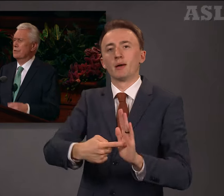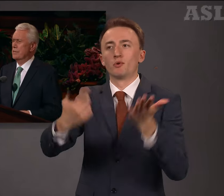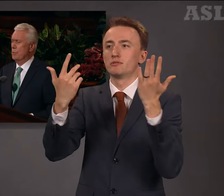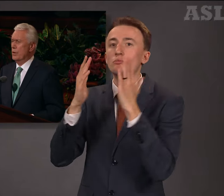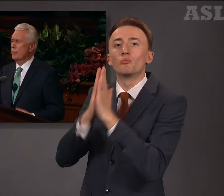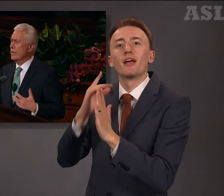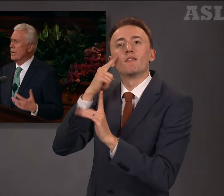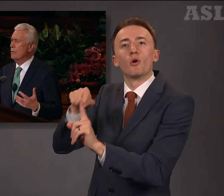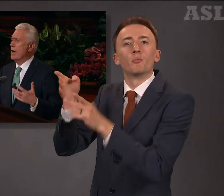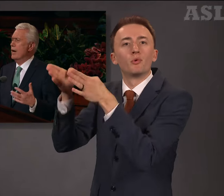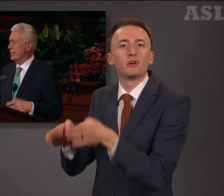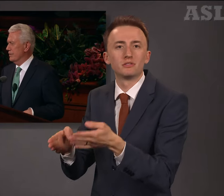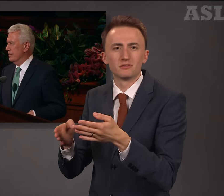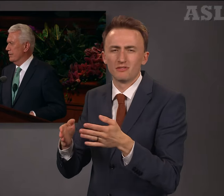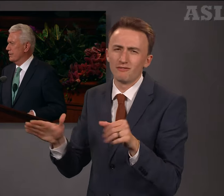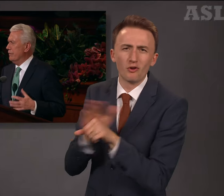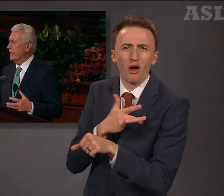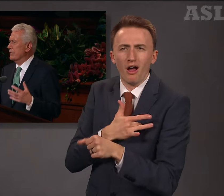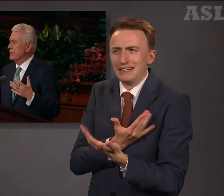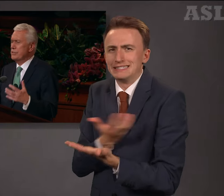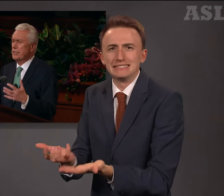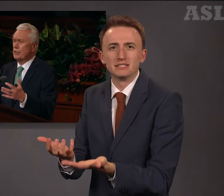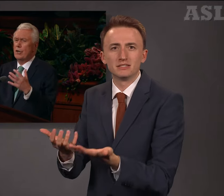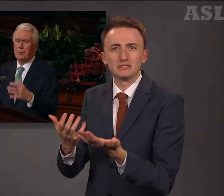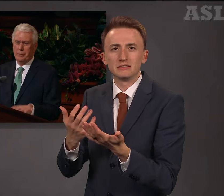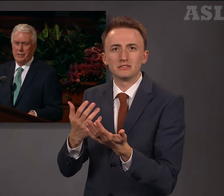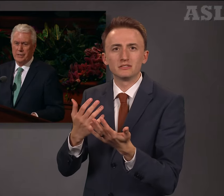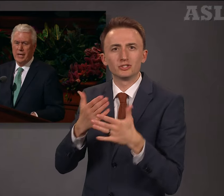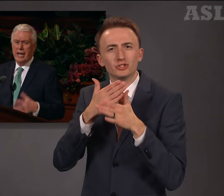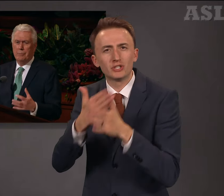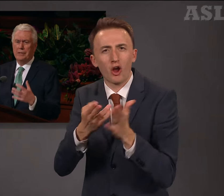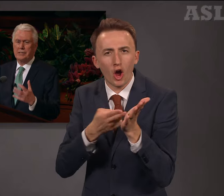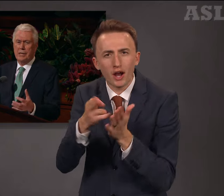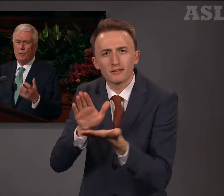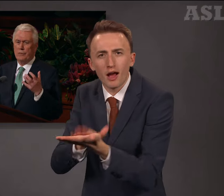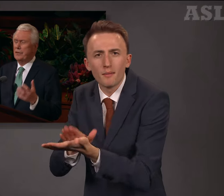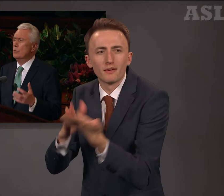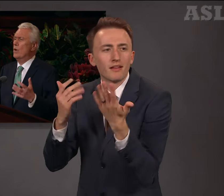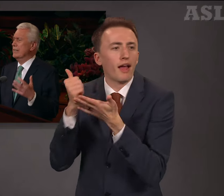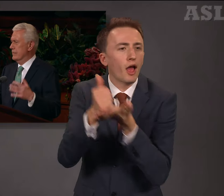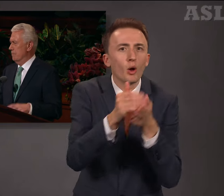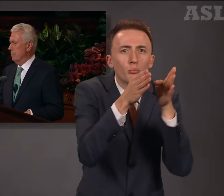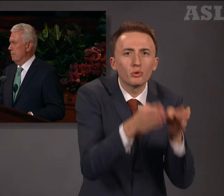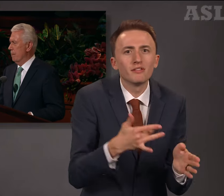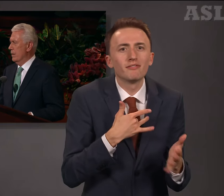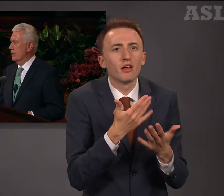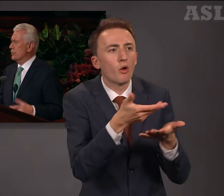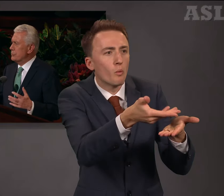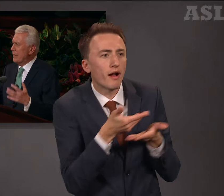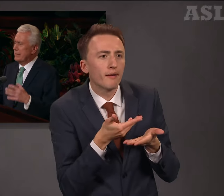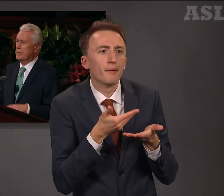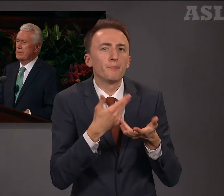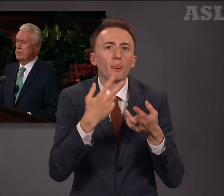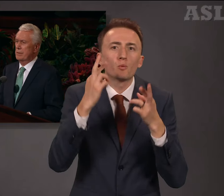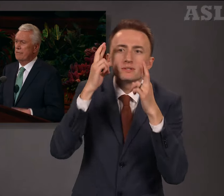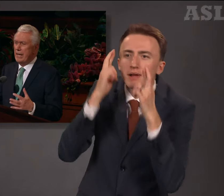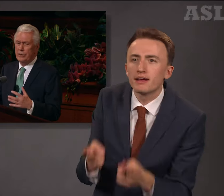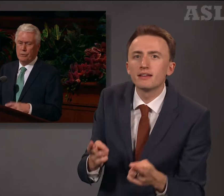someone with all our heart, giving a sincere compliment, helping someone feel welcome, respected, valued,